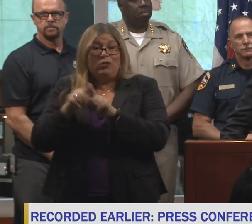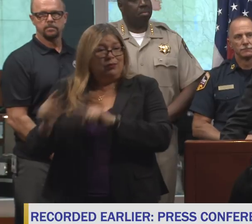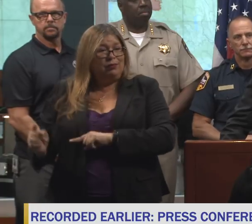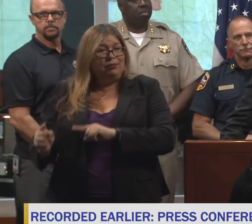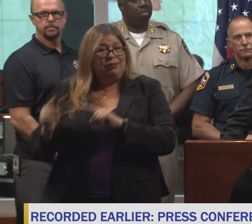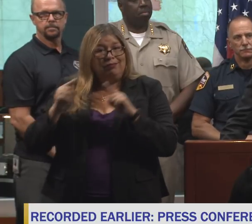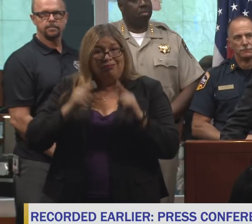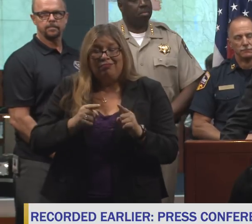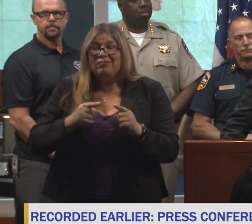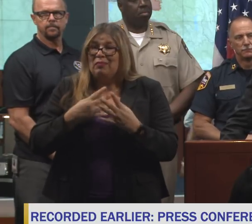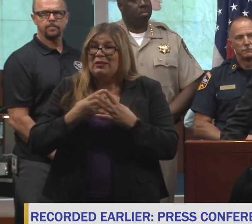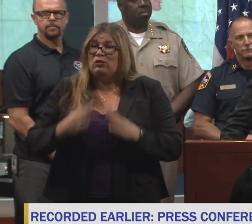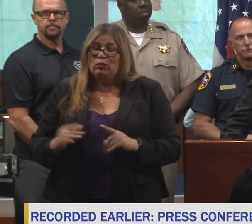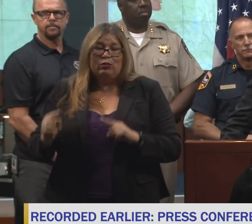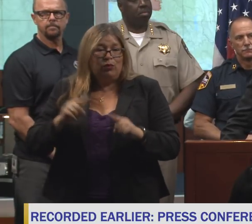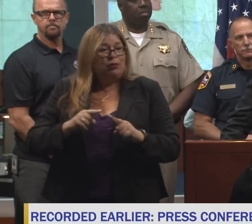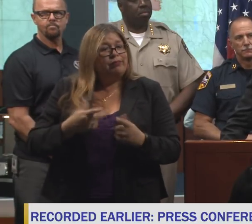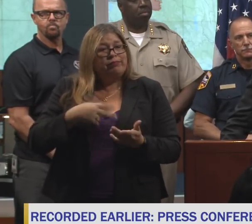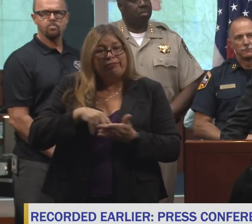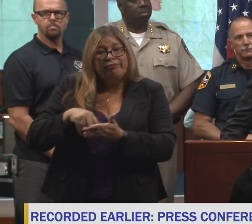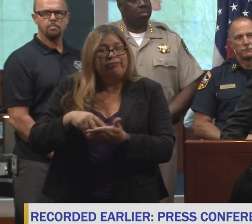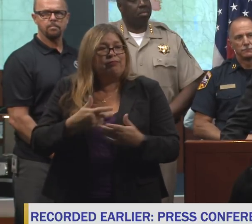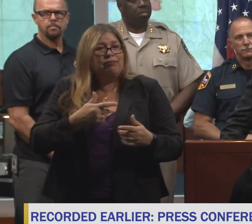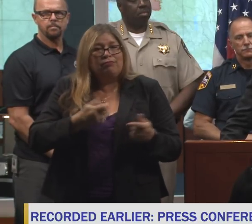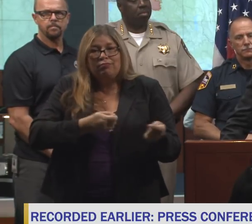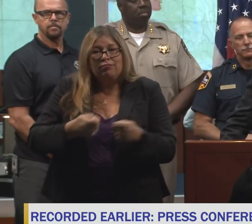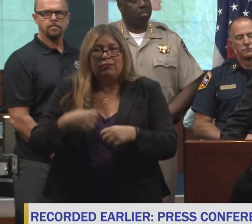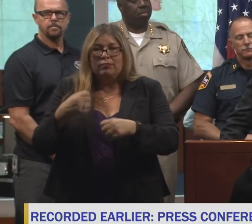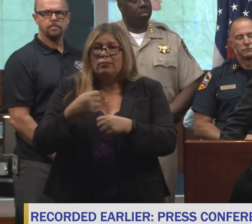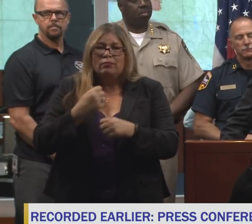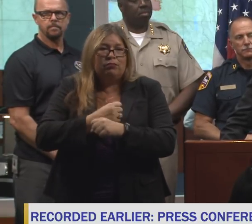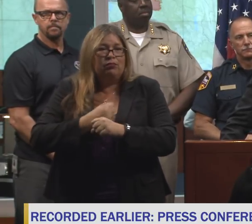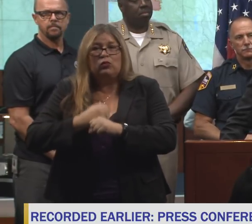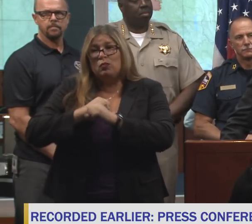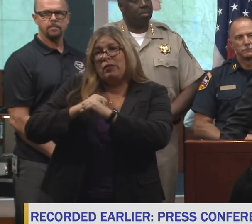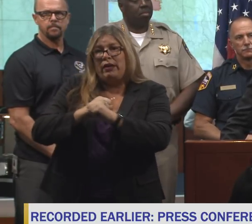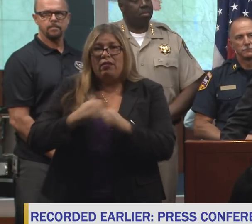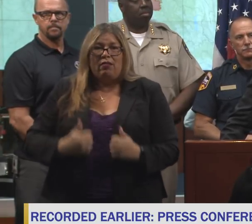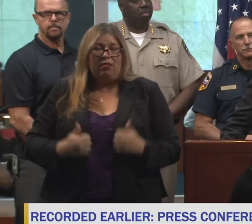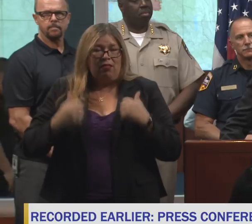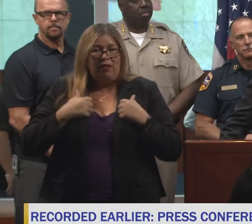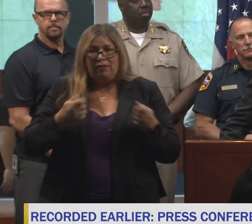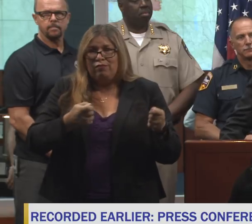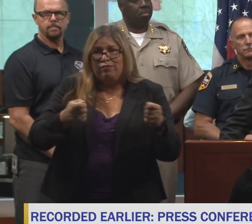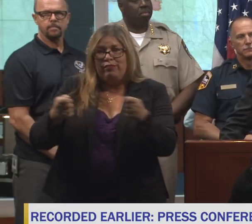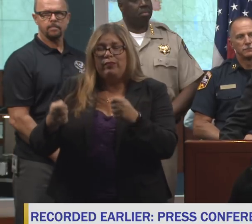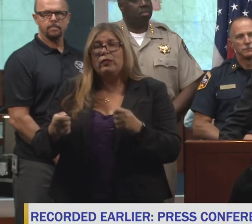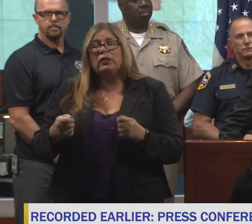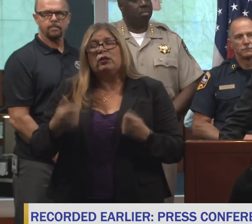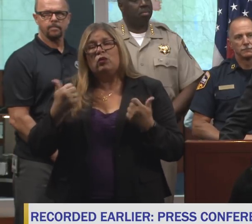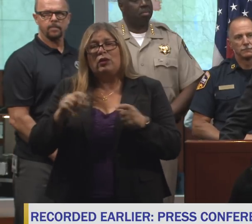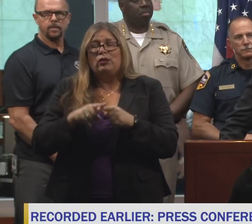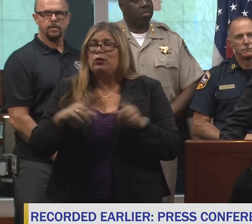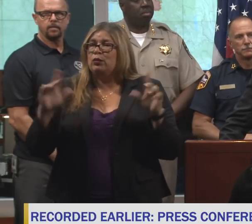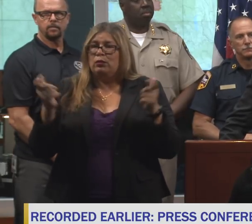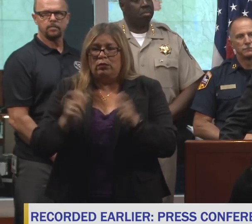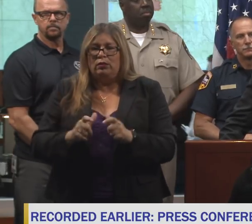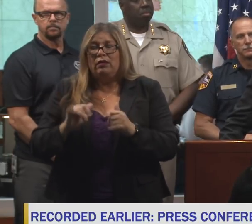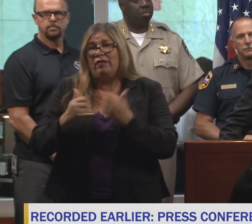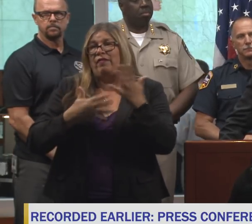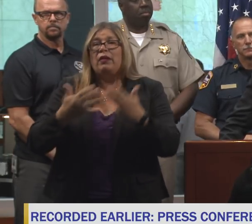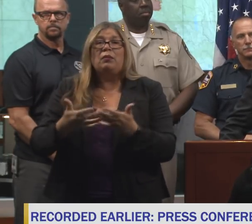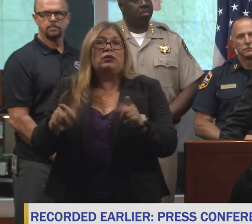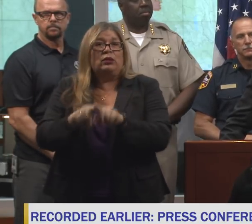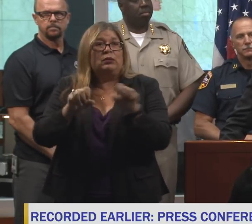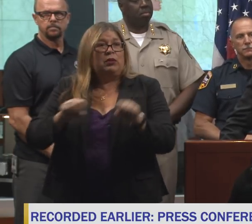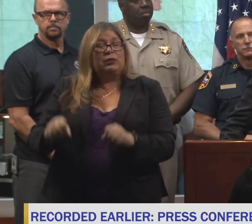fighting to protect lives and bring these fires to a quick close to the extent that's at all possible. It is very